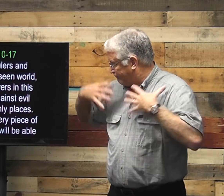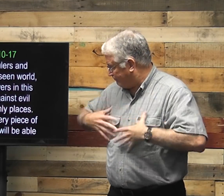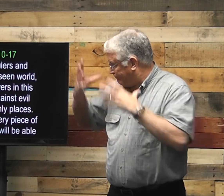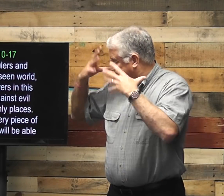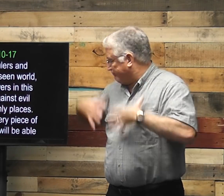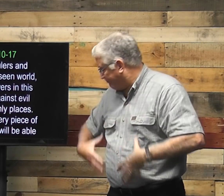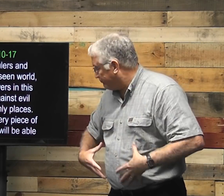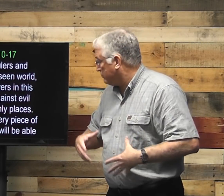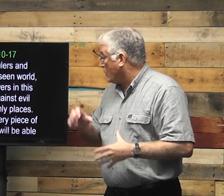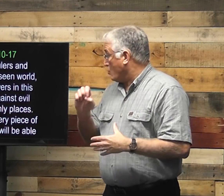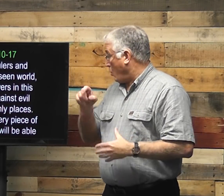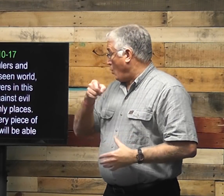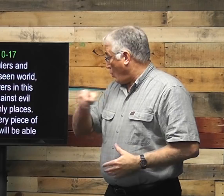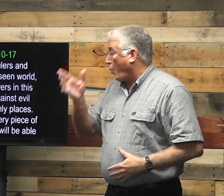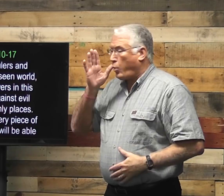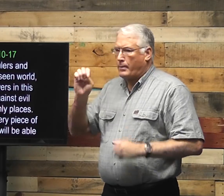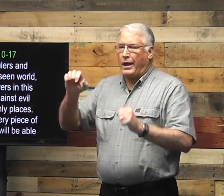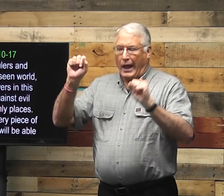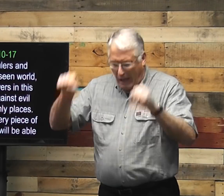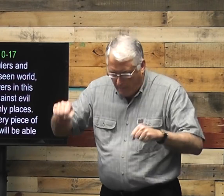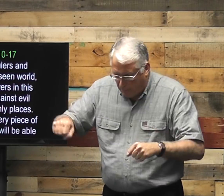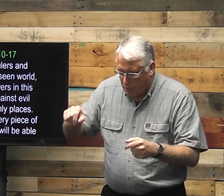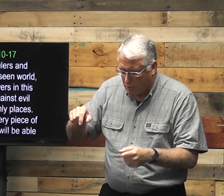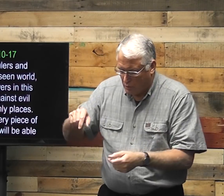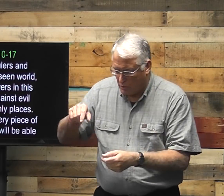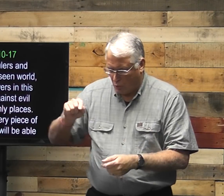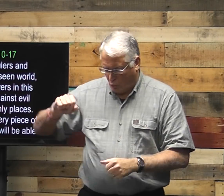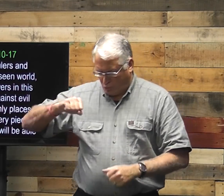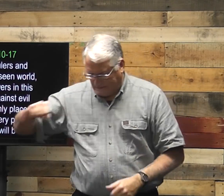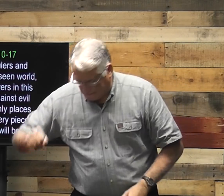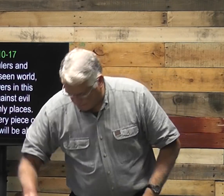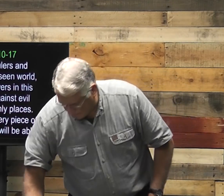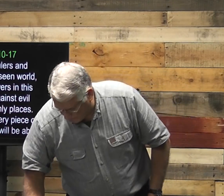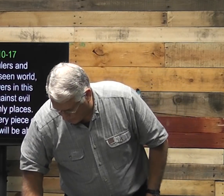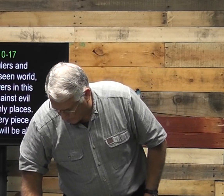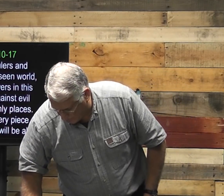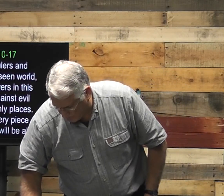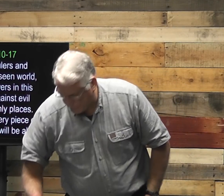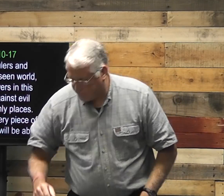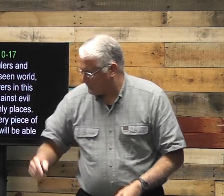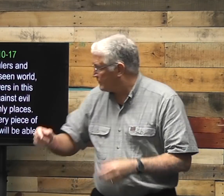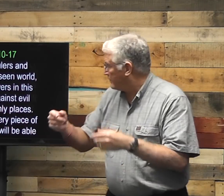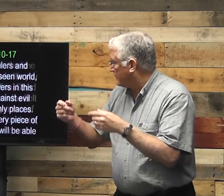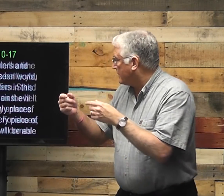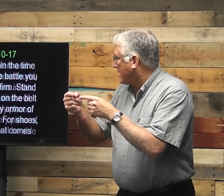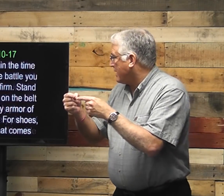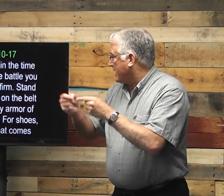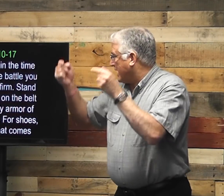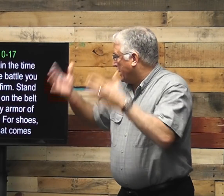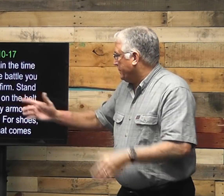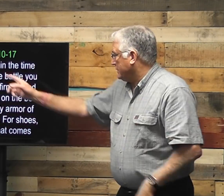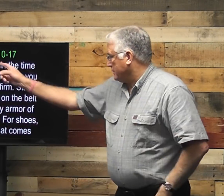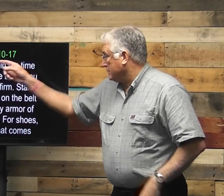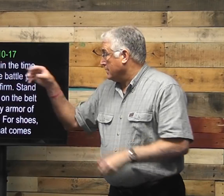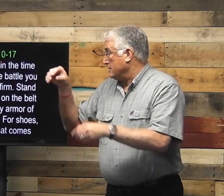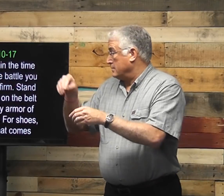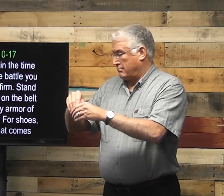you will be able to defend or to resist